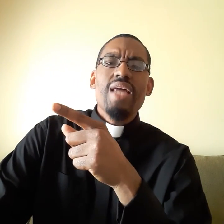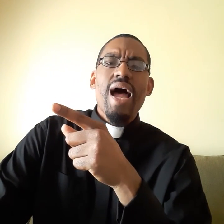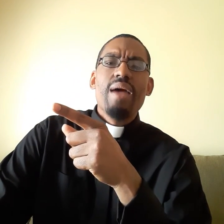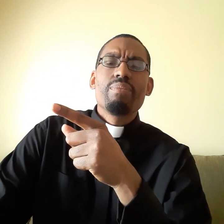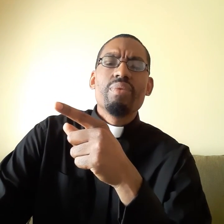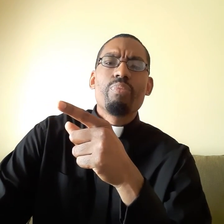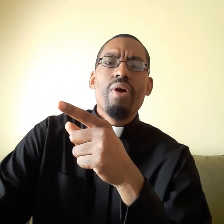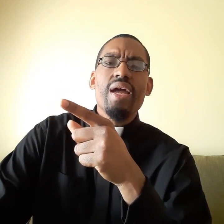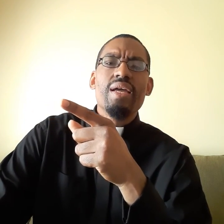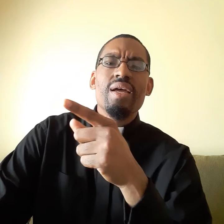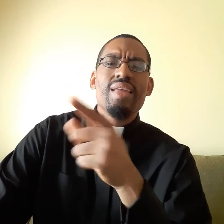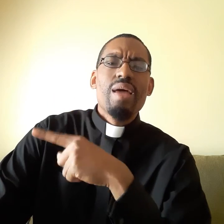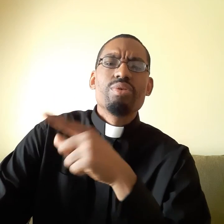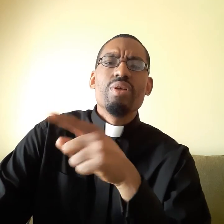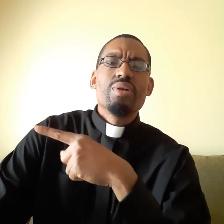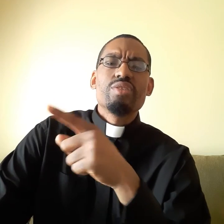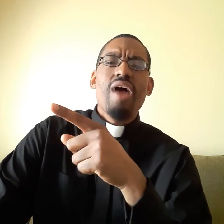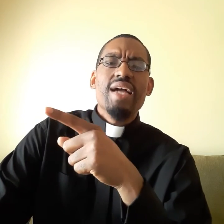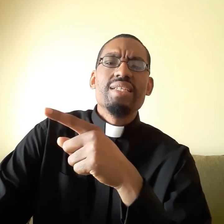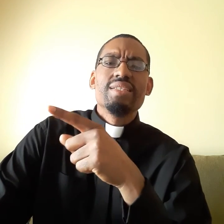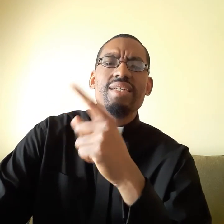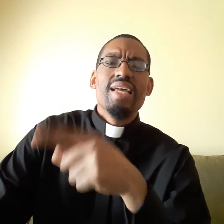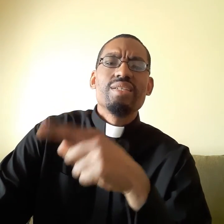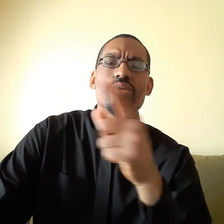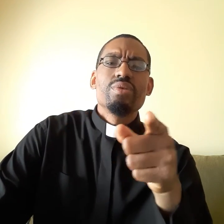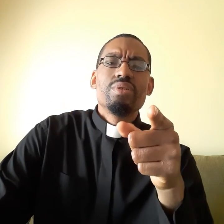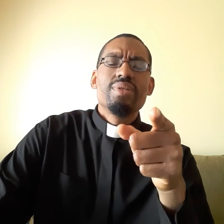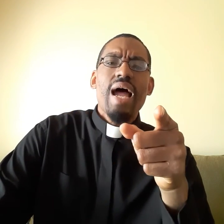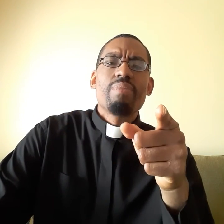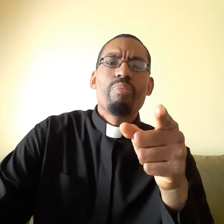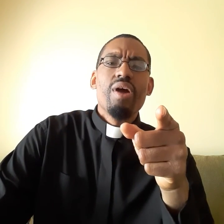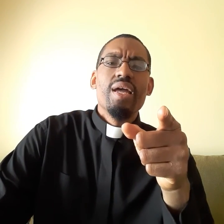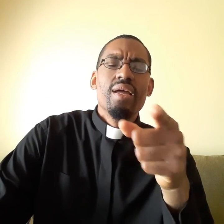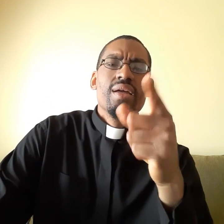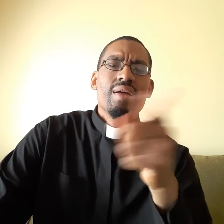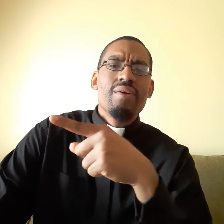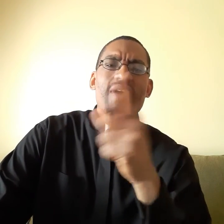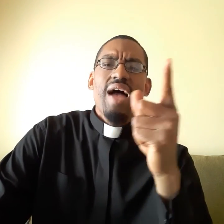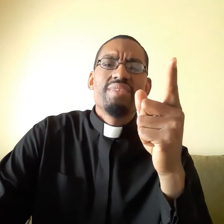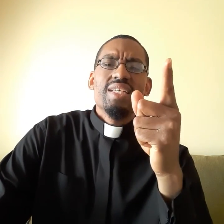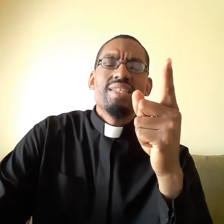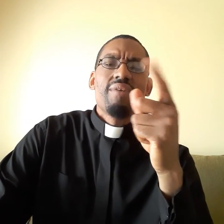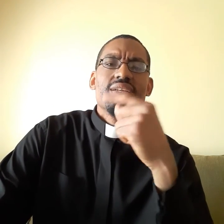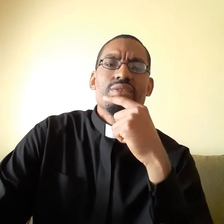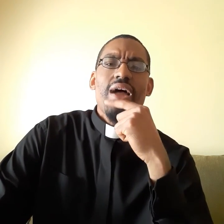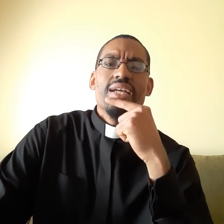time to pray, and there was no distractions. then as soon as you time to pray, five, six, seven distractions.